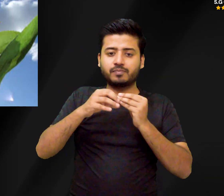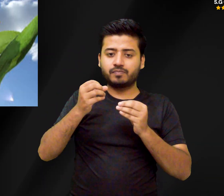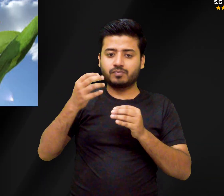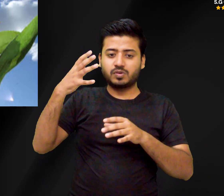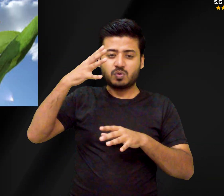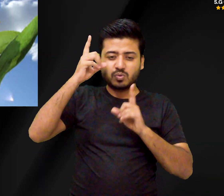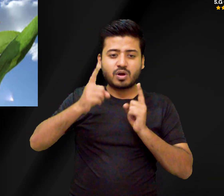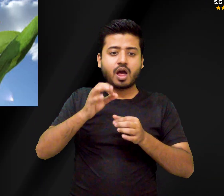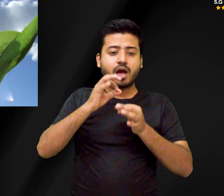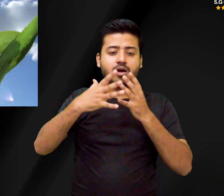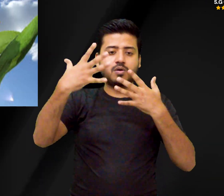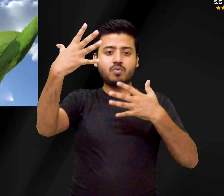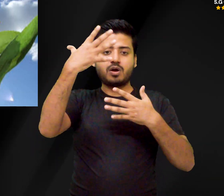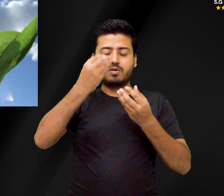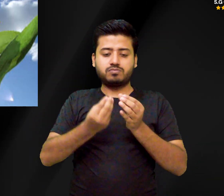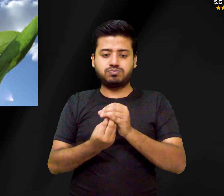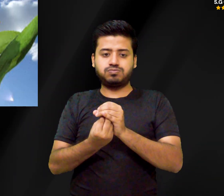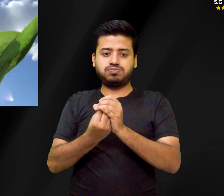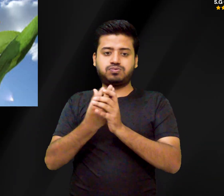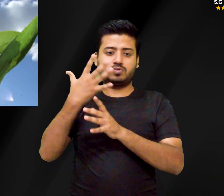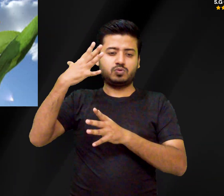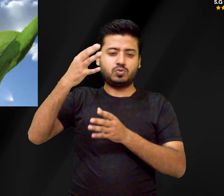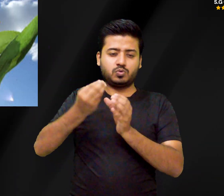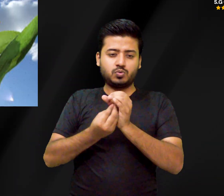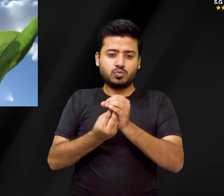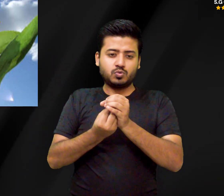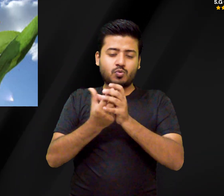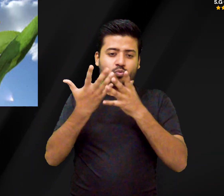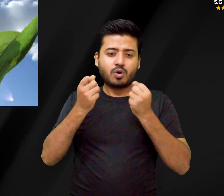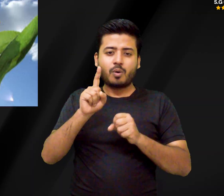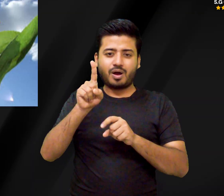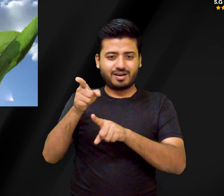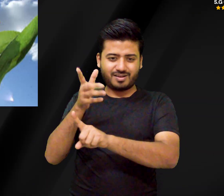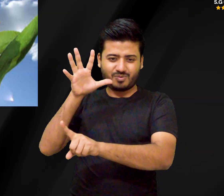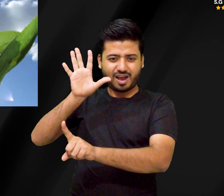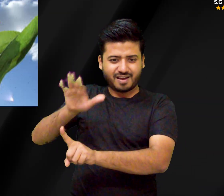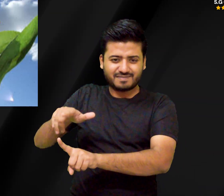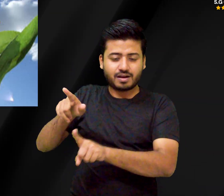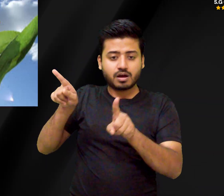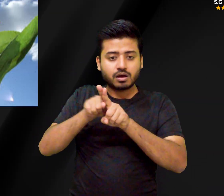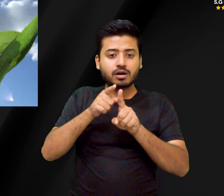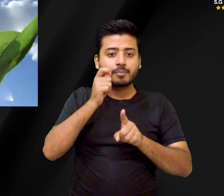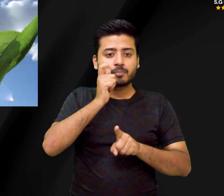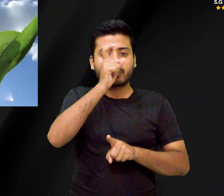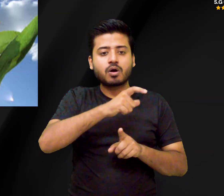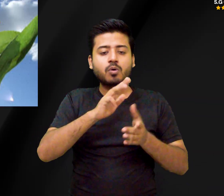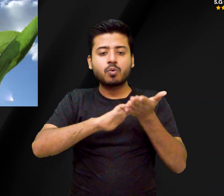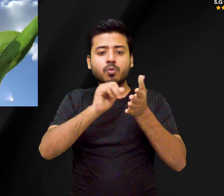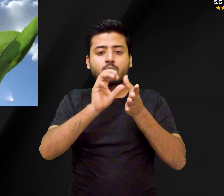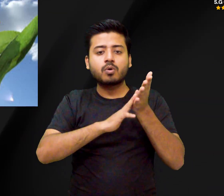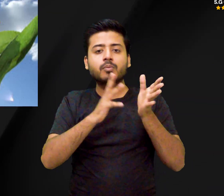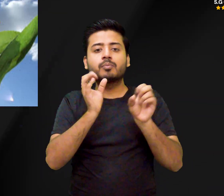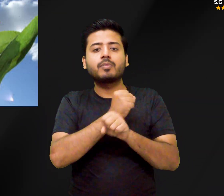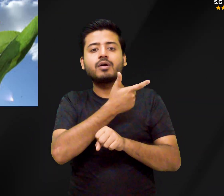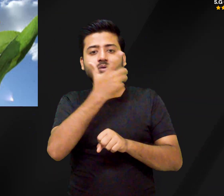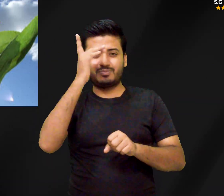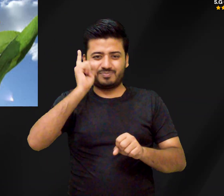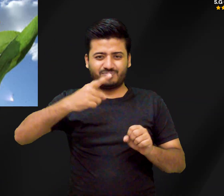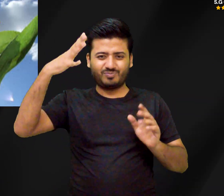benefits. Simply sitting outdoors, especially in the morning, can help regulate the internal clock and boost mood, while